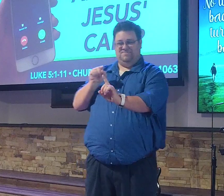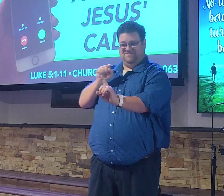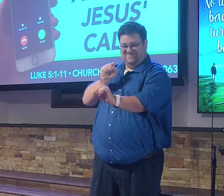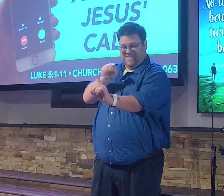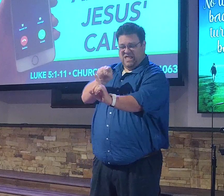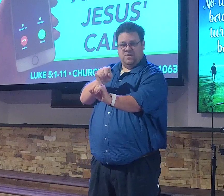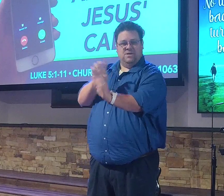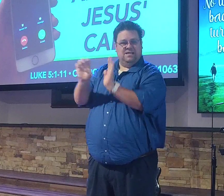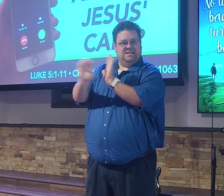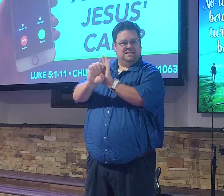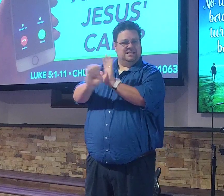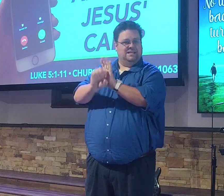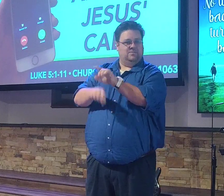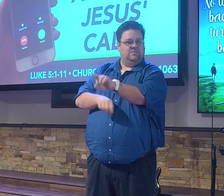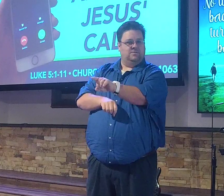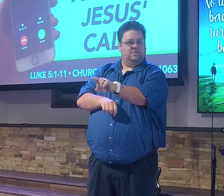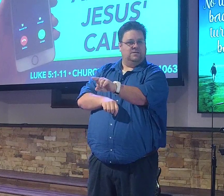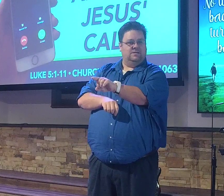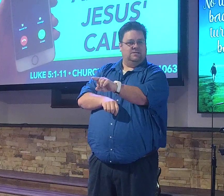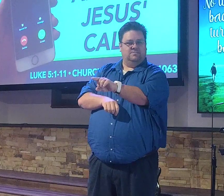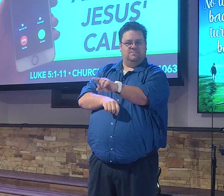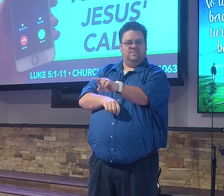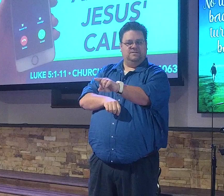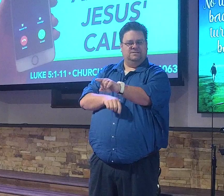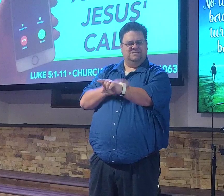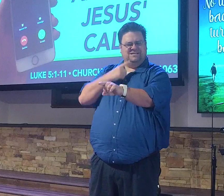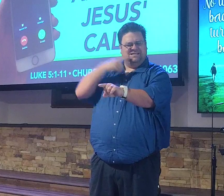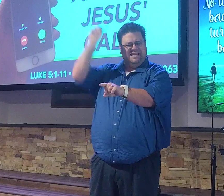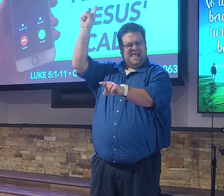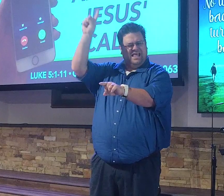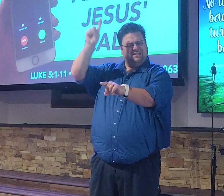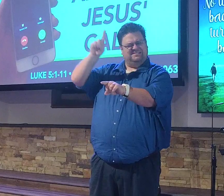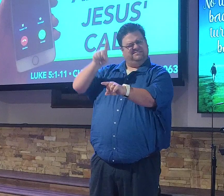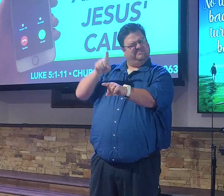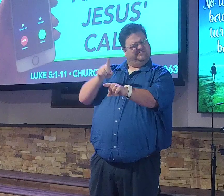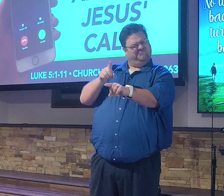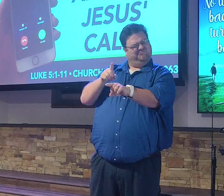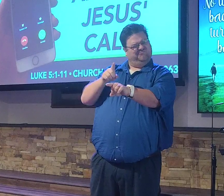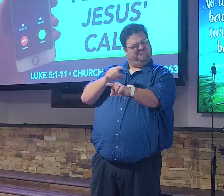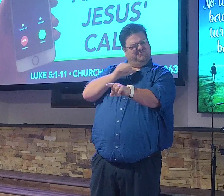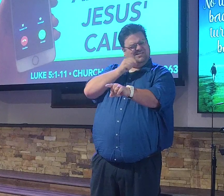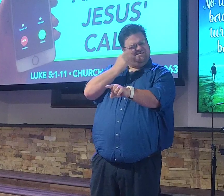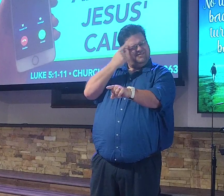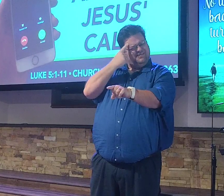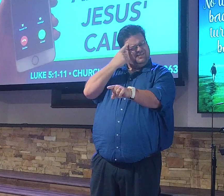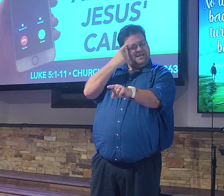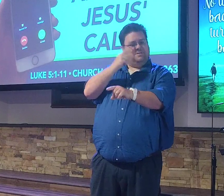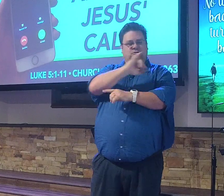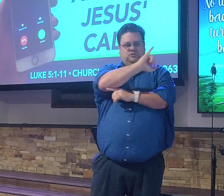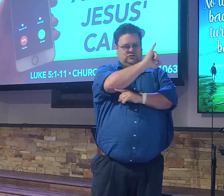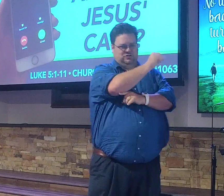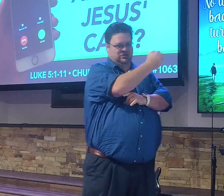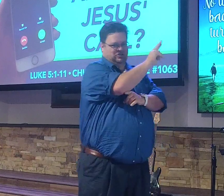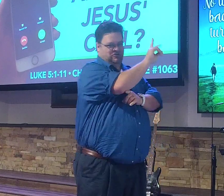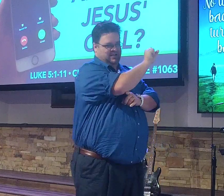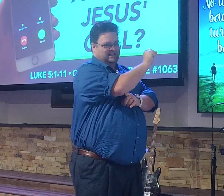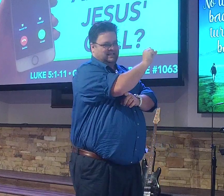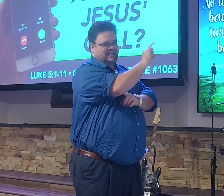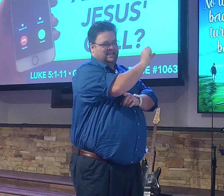of unlikely success stories. With Judas Iscariot being the notable exception, they were